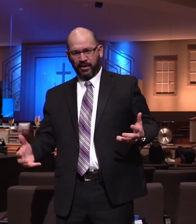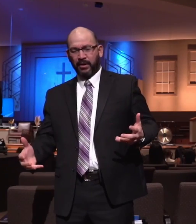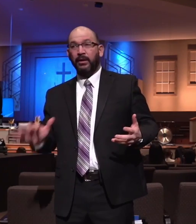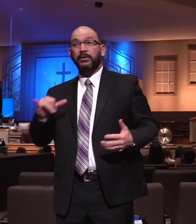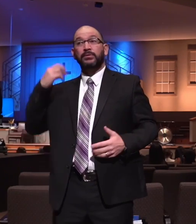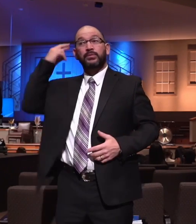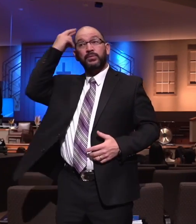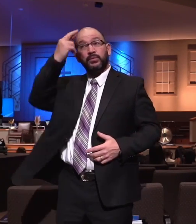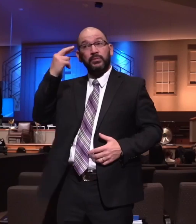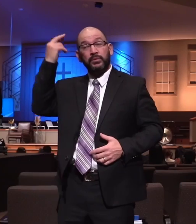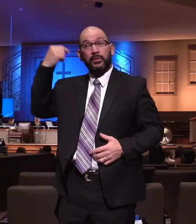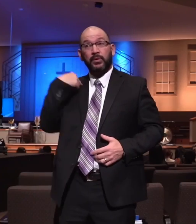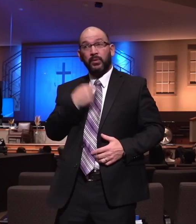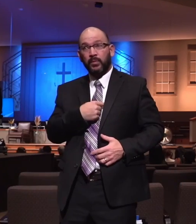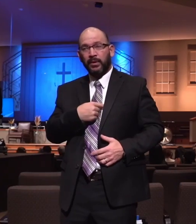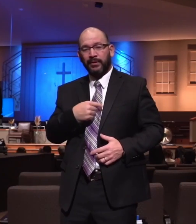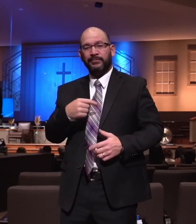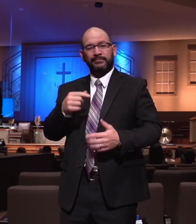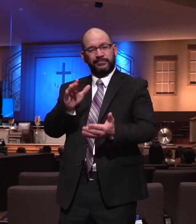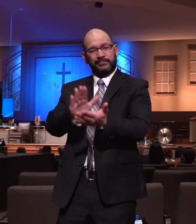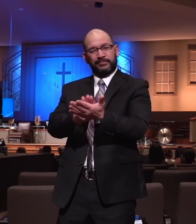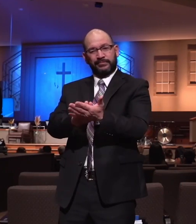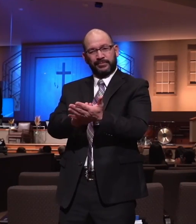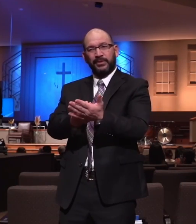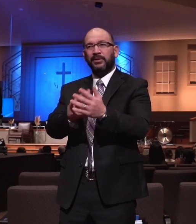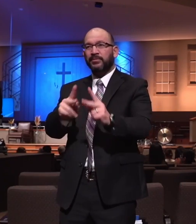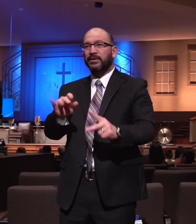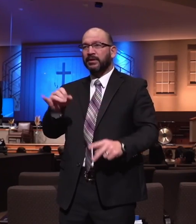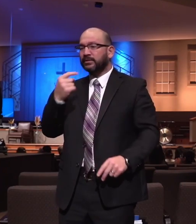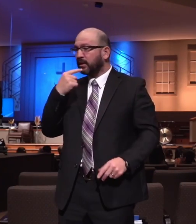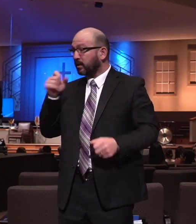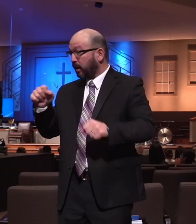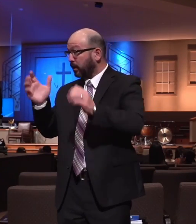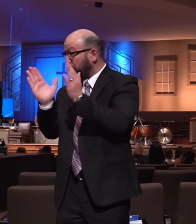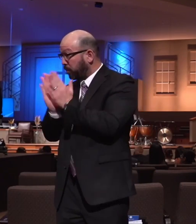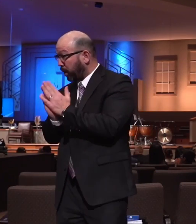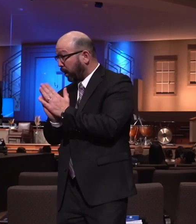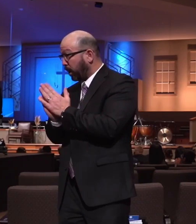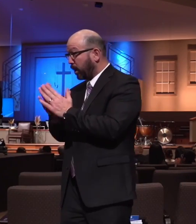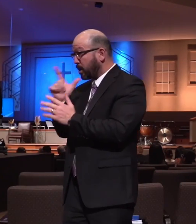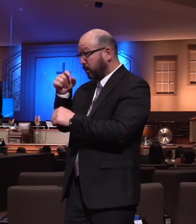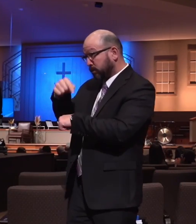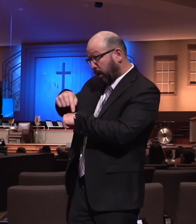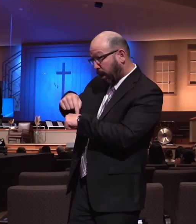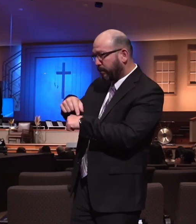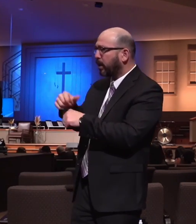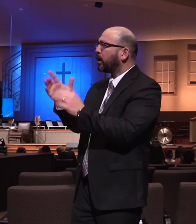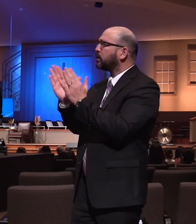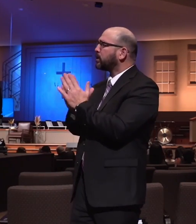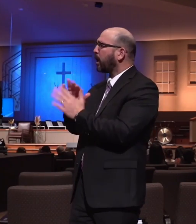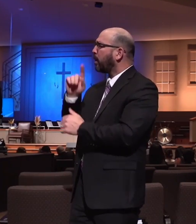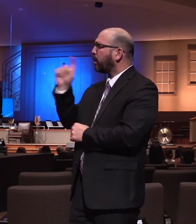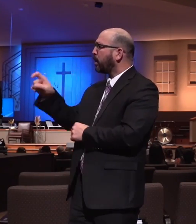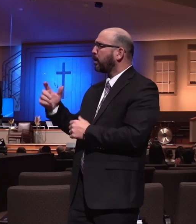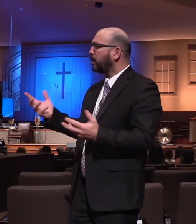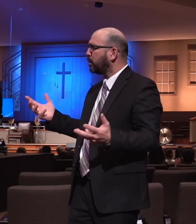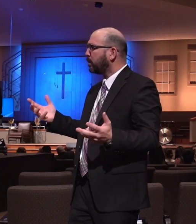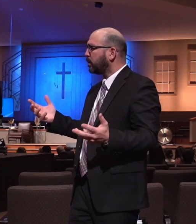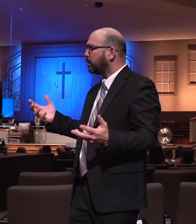always commend the young person who says, can we have a prayer time at lunch or can we, dad, can I ask you a question or dad,